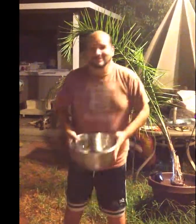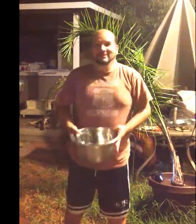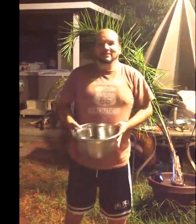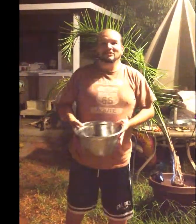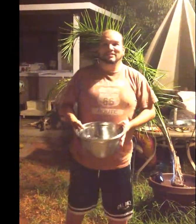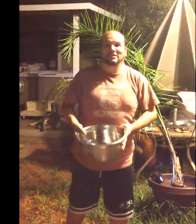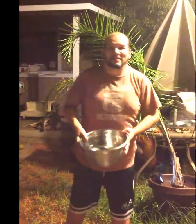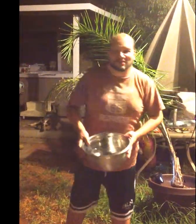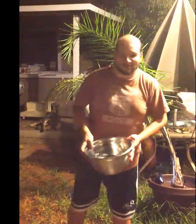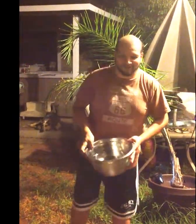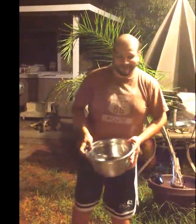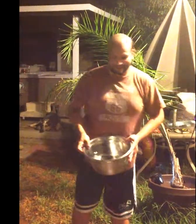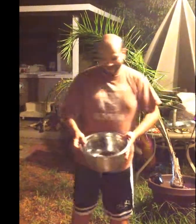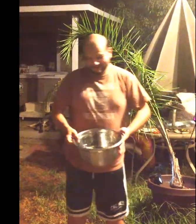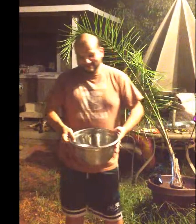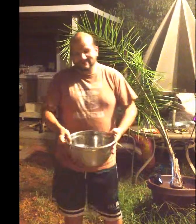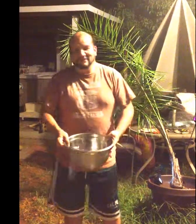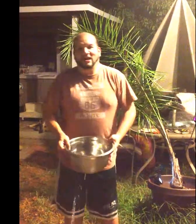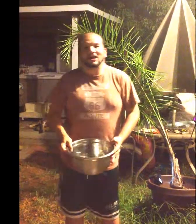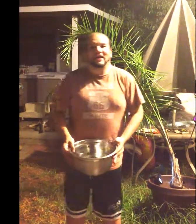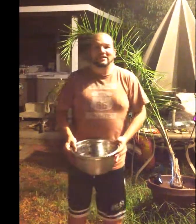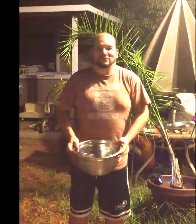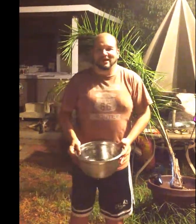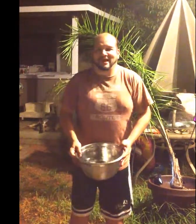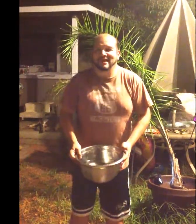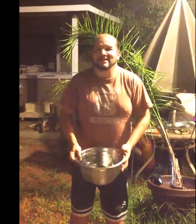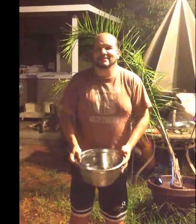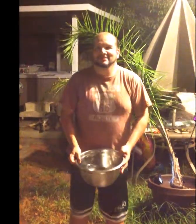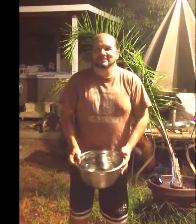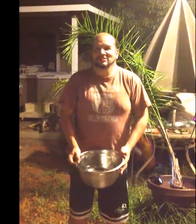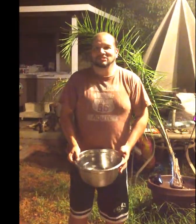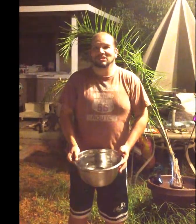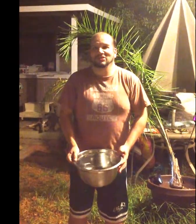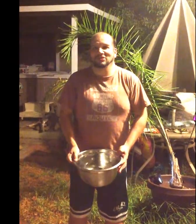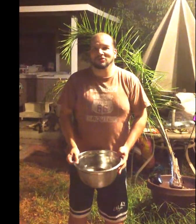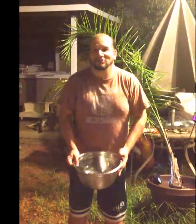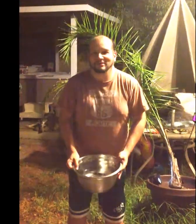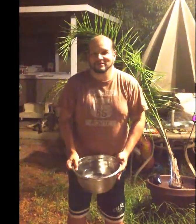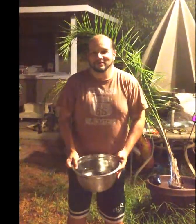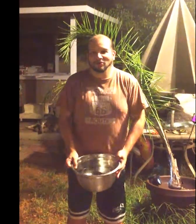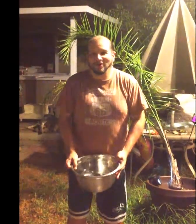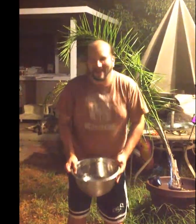Whew, it's going to be a cold one. Alright, 3, 2, 1.